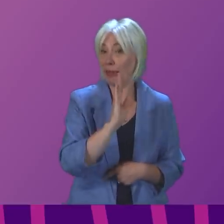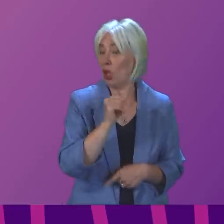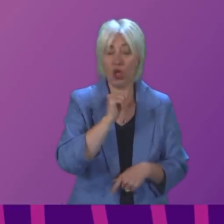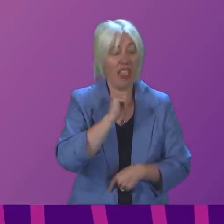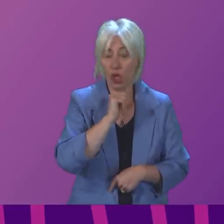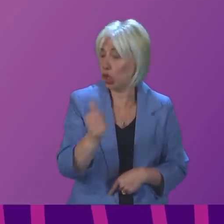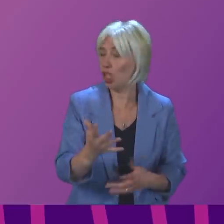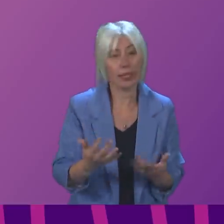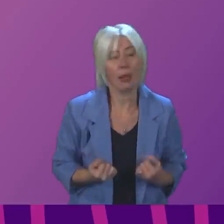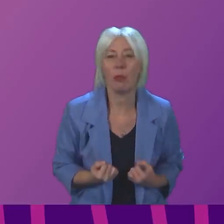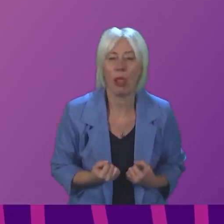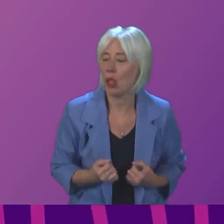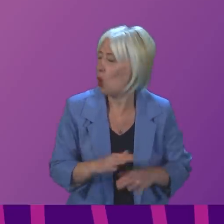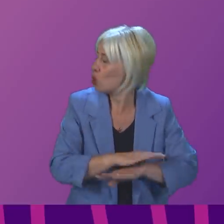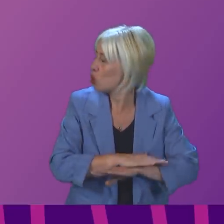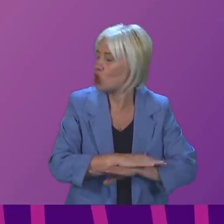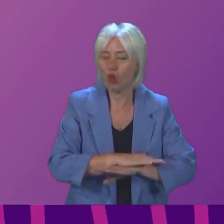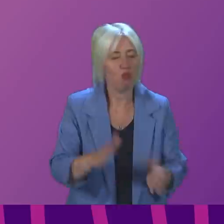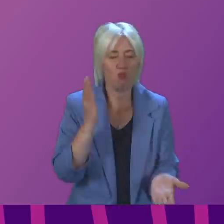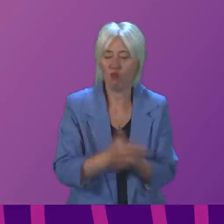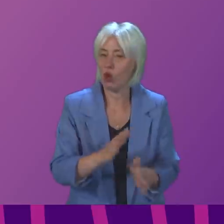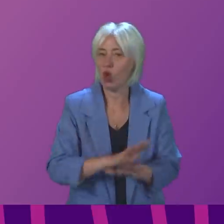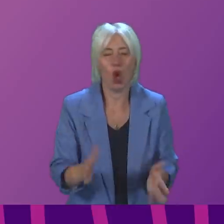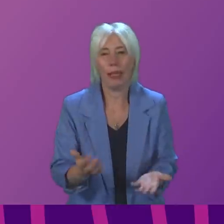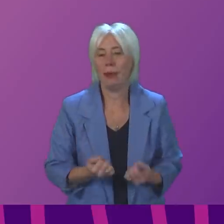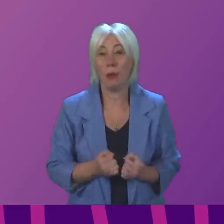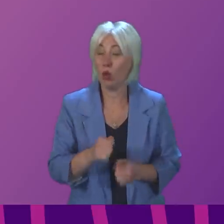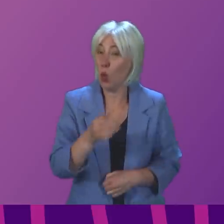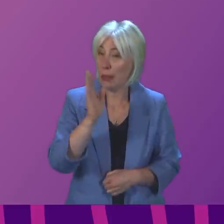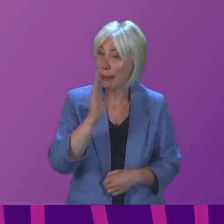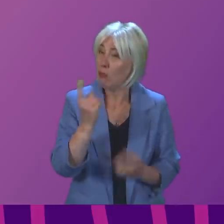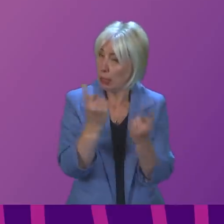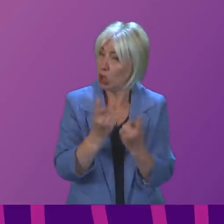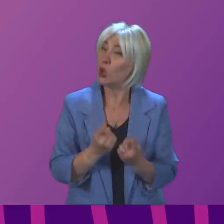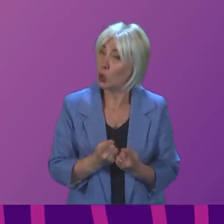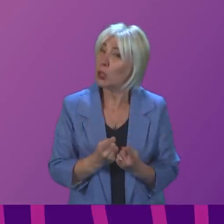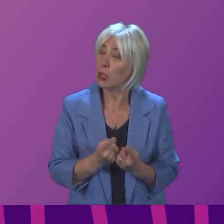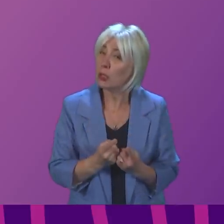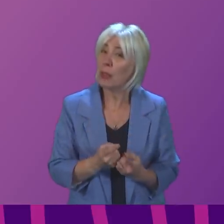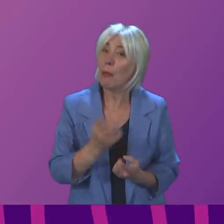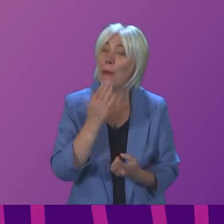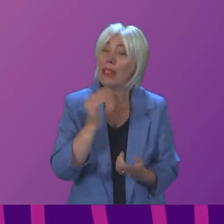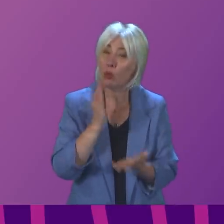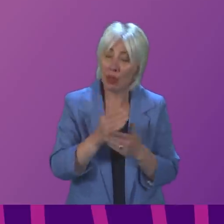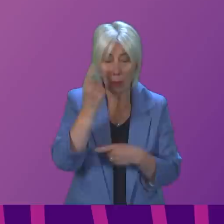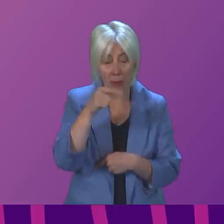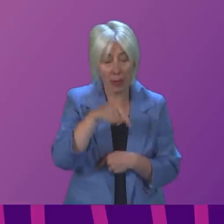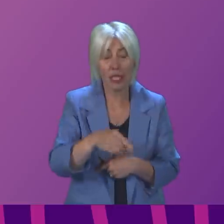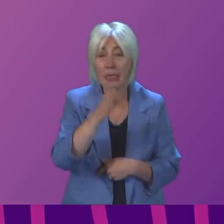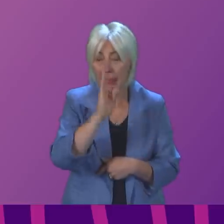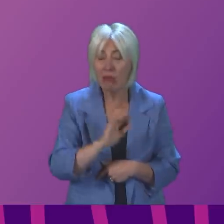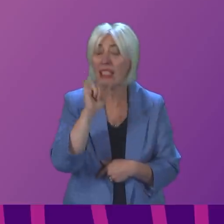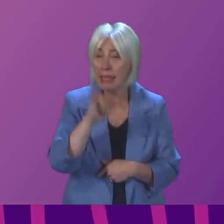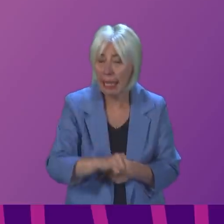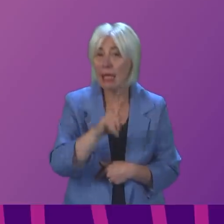not acceptable and would not be acceptable. So these are serious issues, but let's treat them seriously, as this government does, but